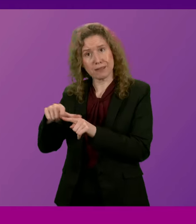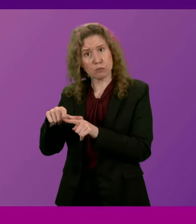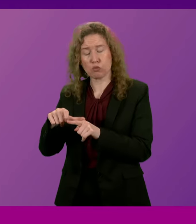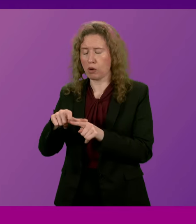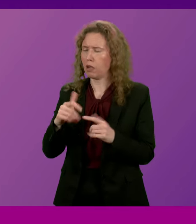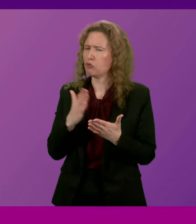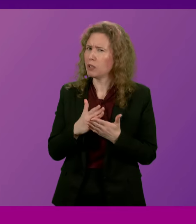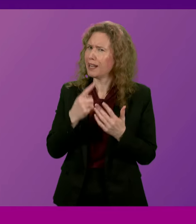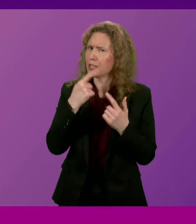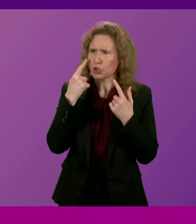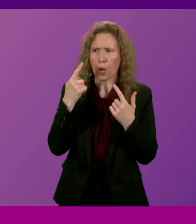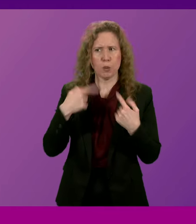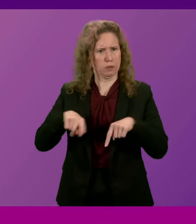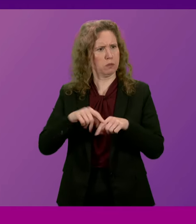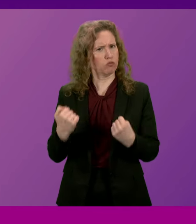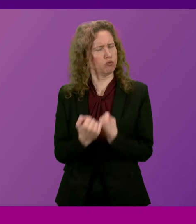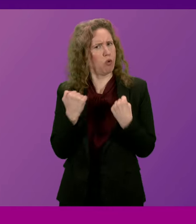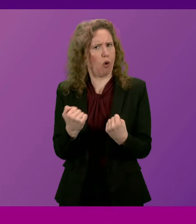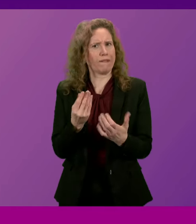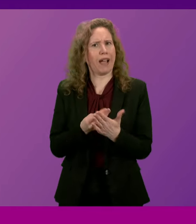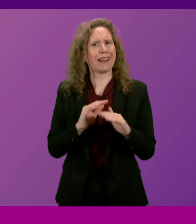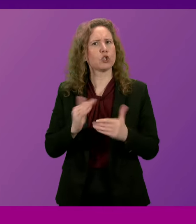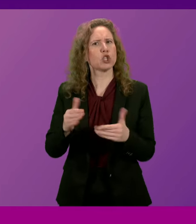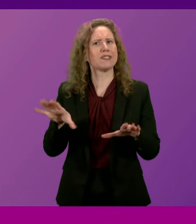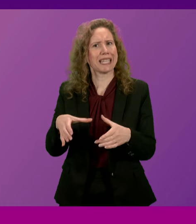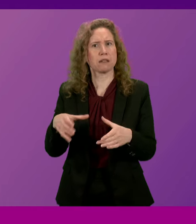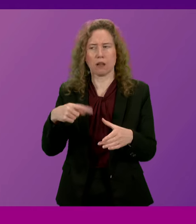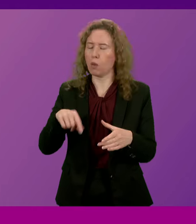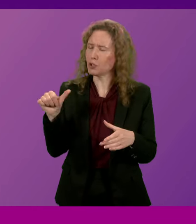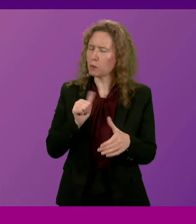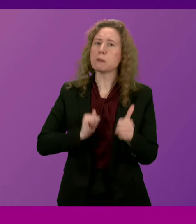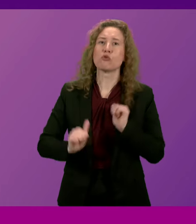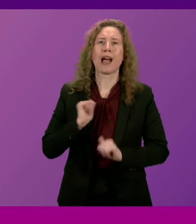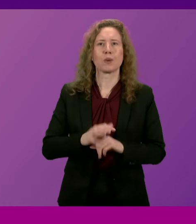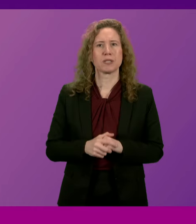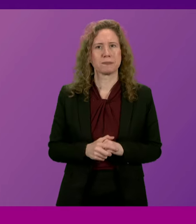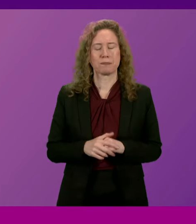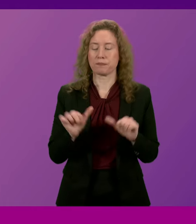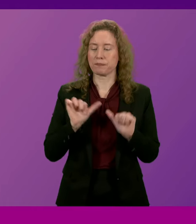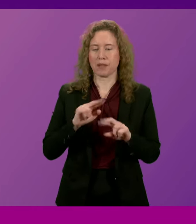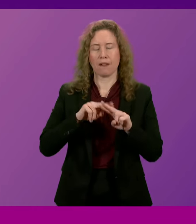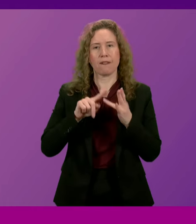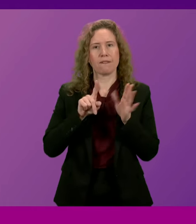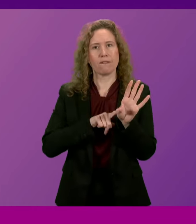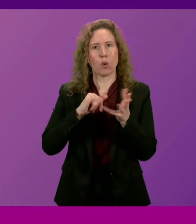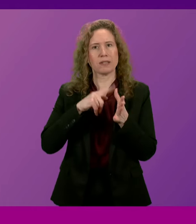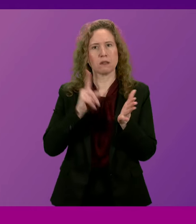and it demonstrates the strength of the Scottish financial services sector, of which we should be enormously proud. And Foyzal Chowdhury.